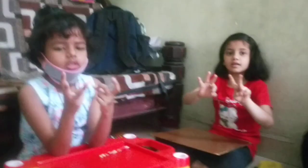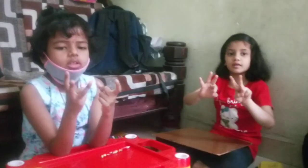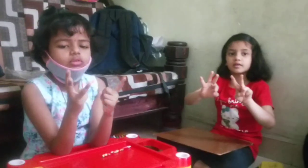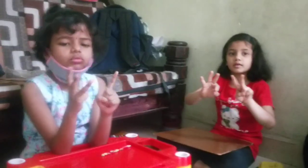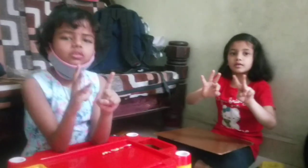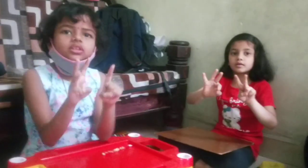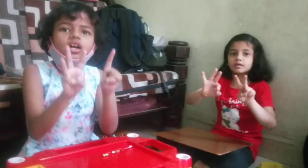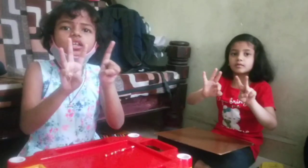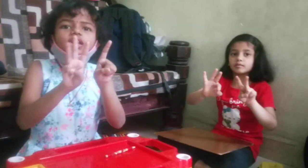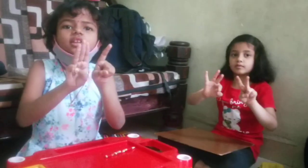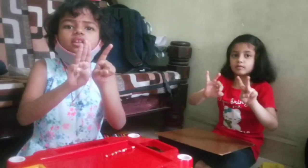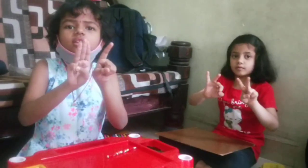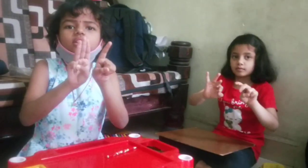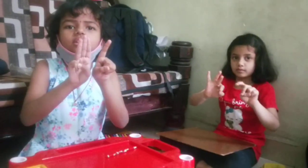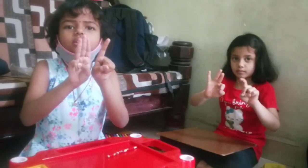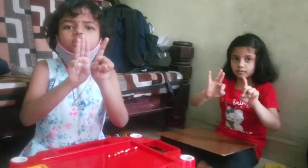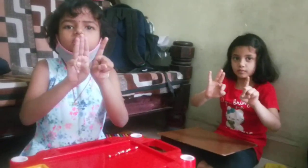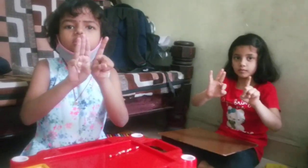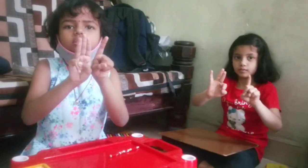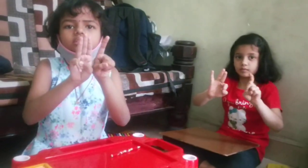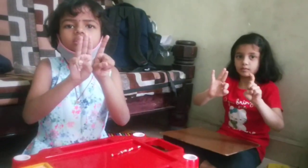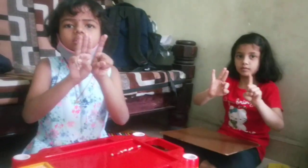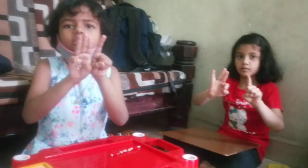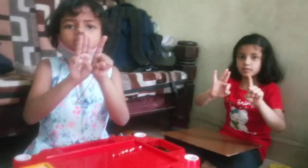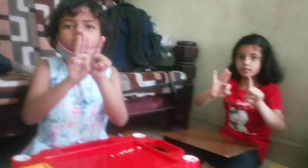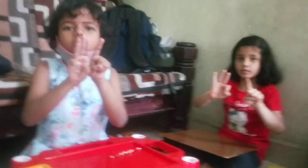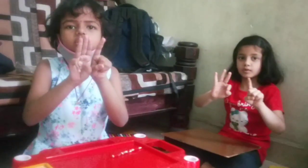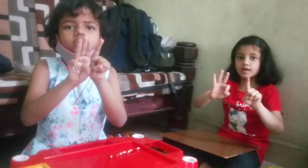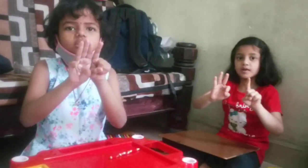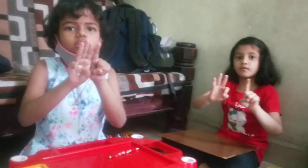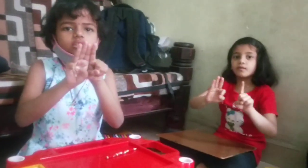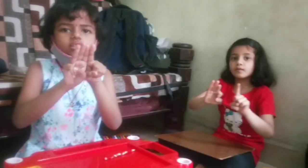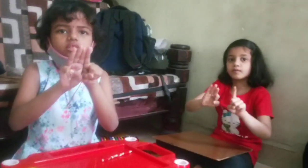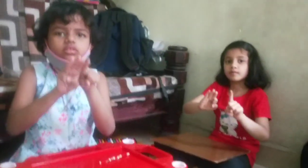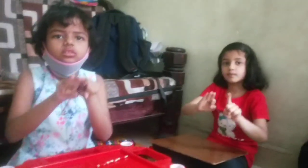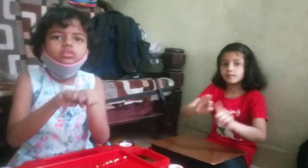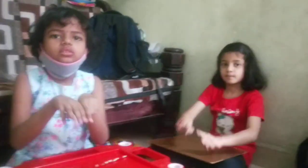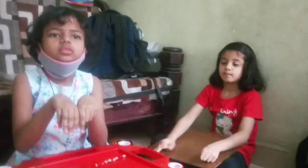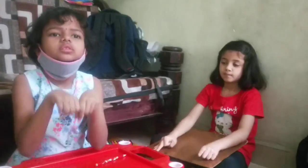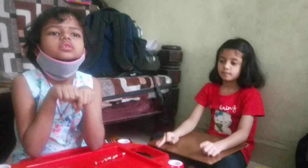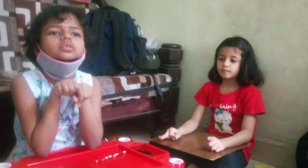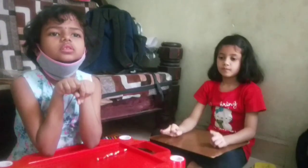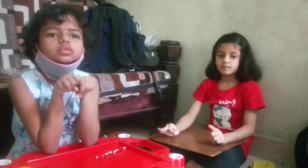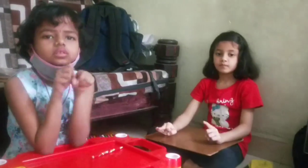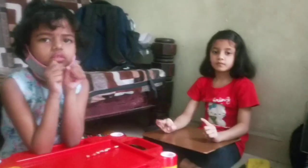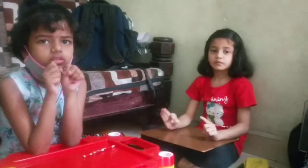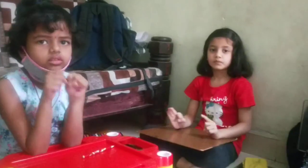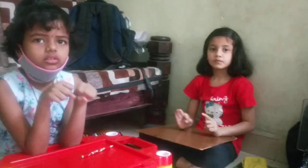13. 13. Yes. 11